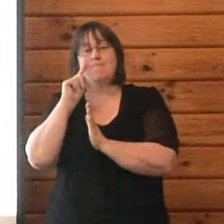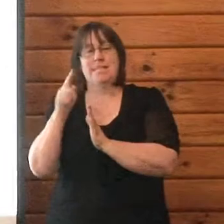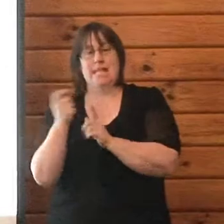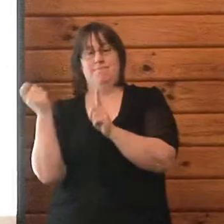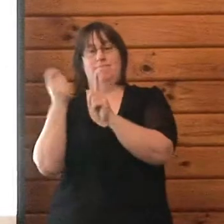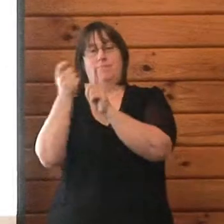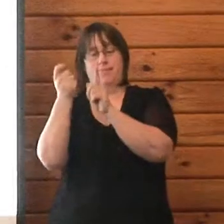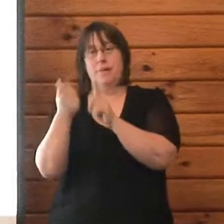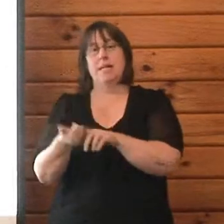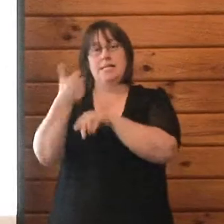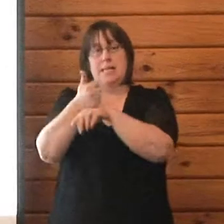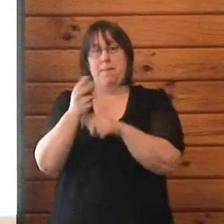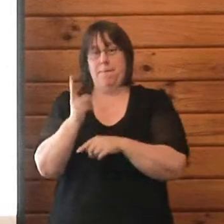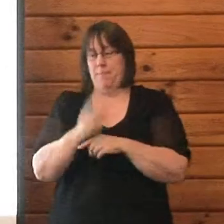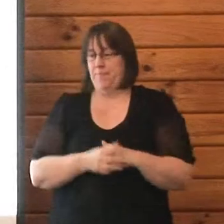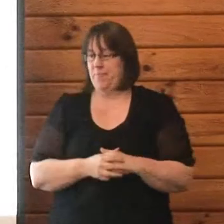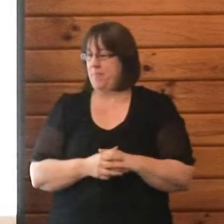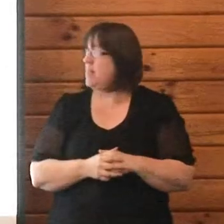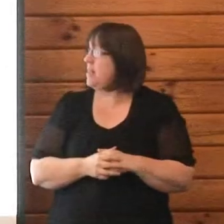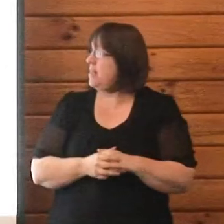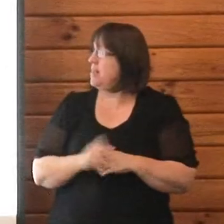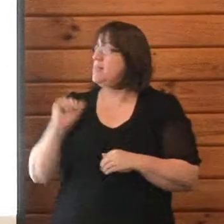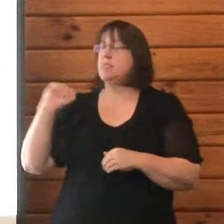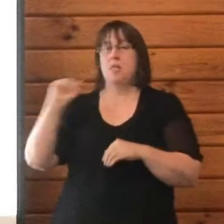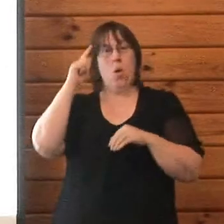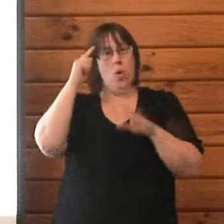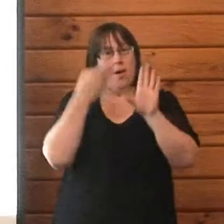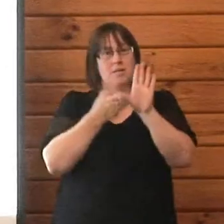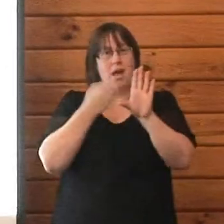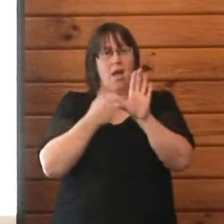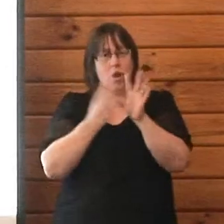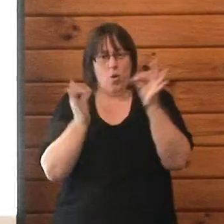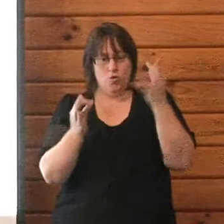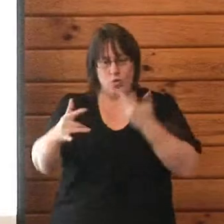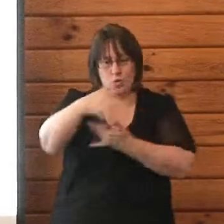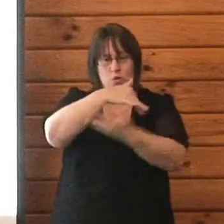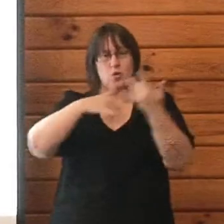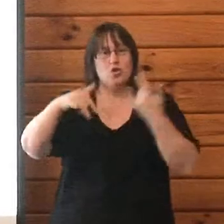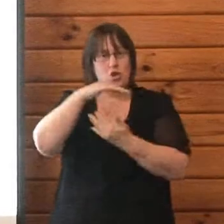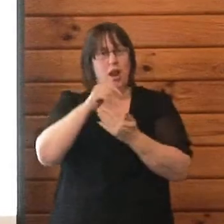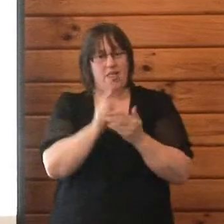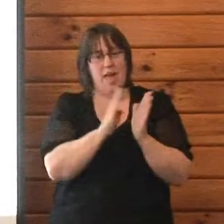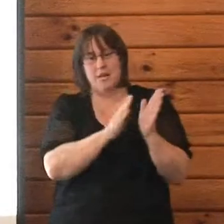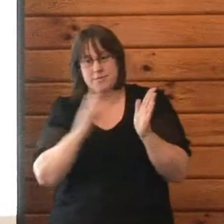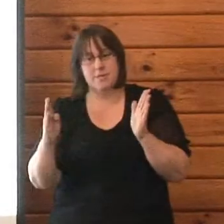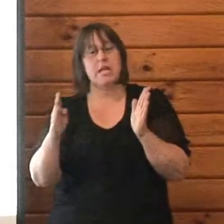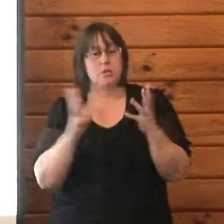psychosocial phases of recovery that match all the events.